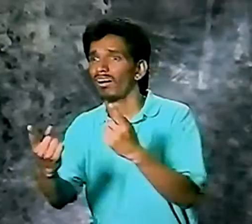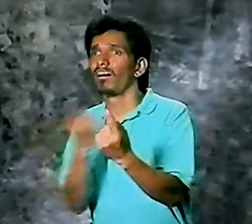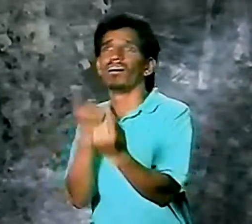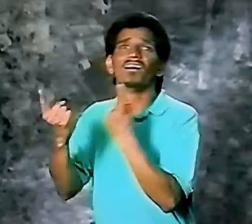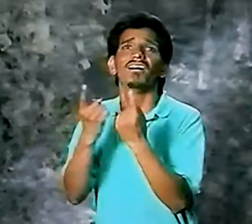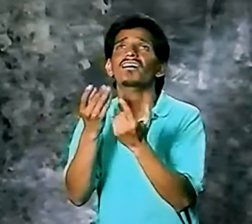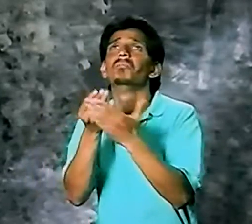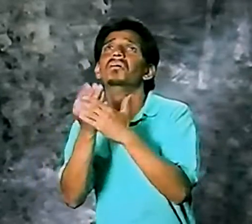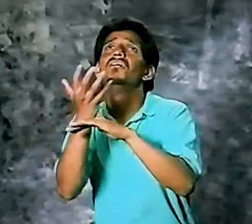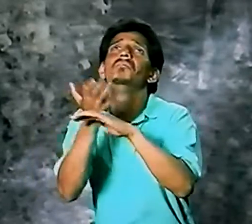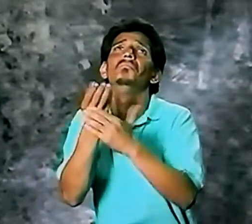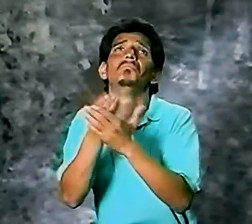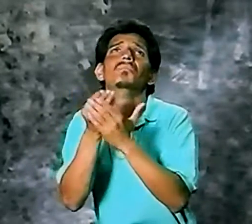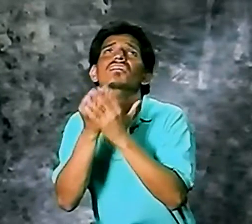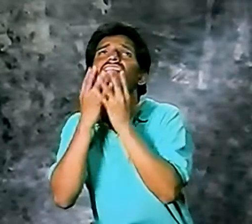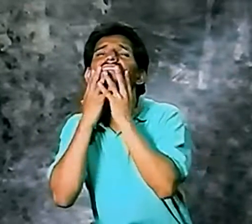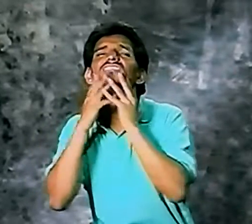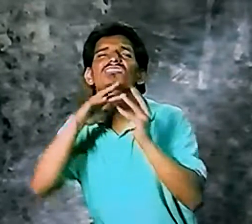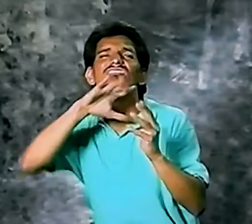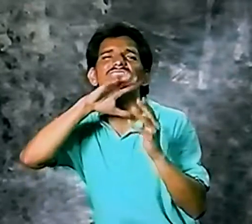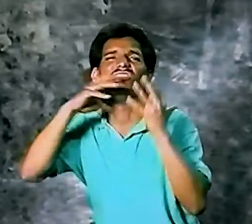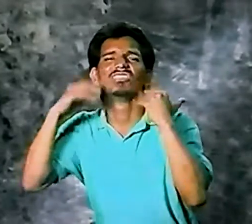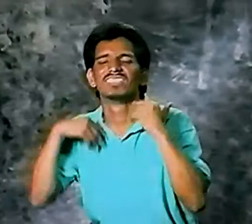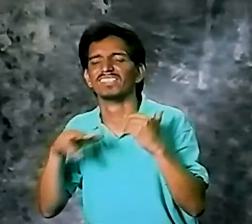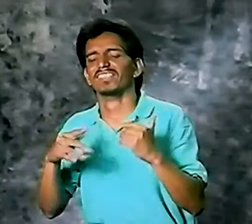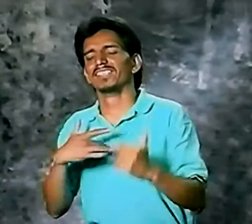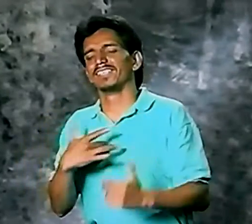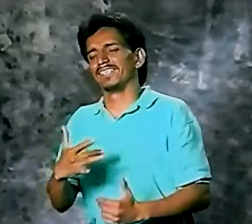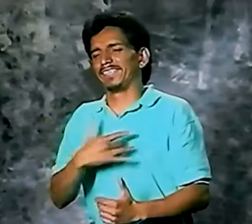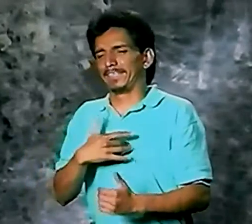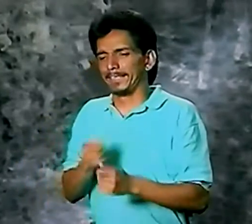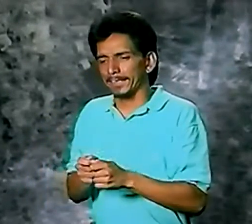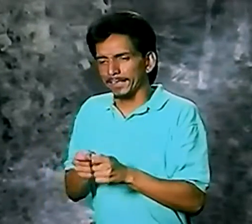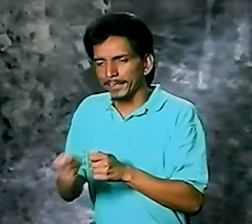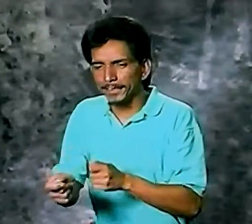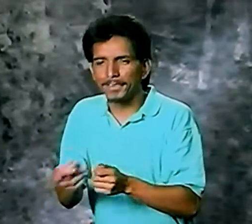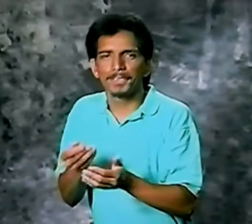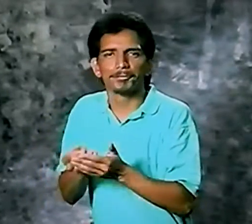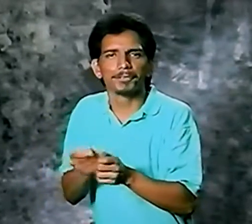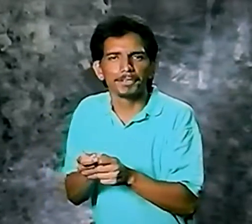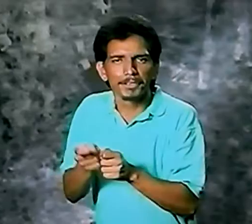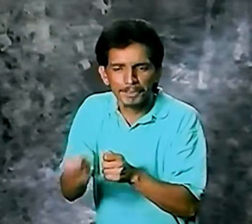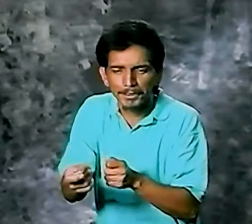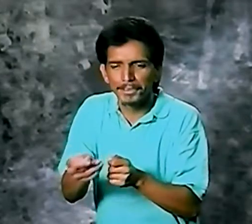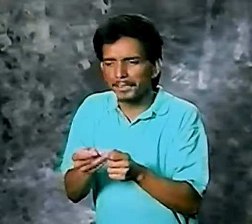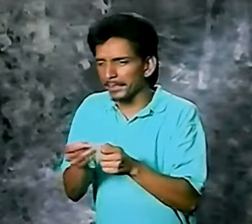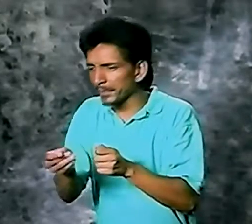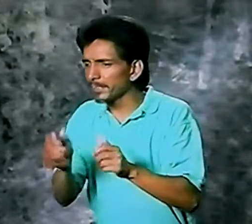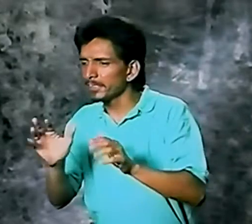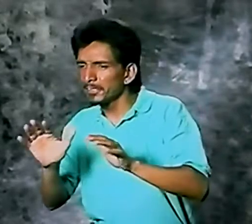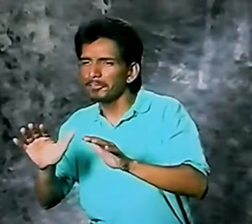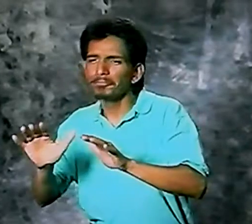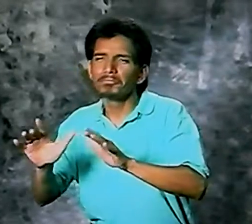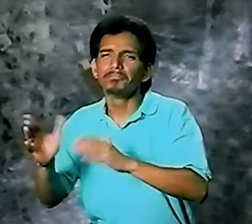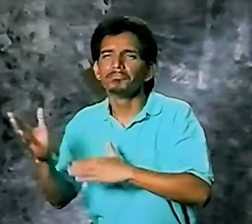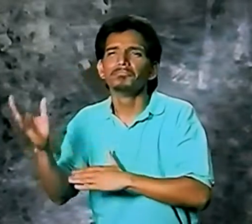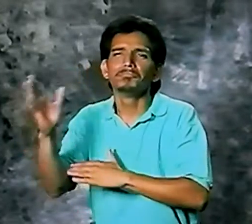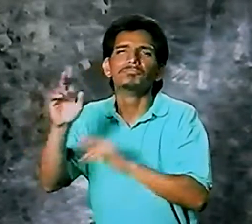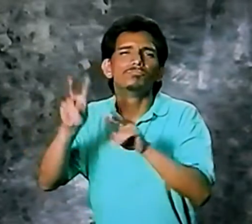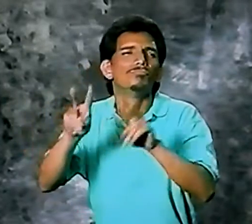Poor children with dirt on their faces, they would come up and they would beg for money, you know. And my girlfriend, she had a soft heart,